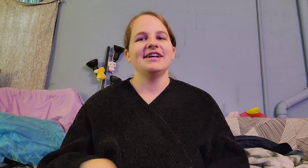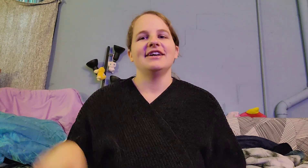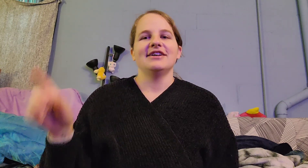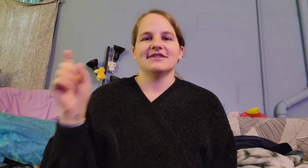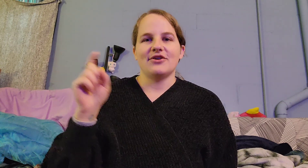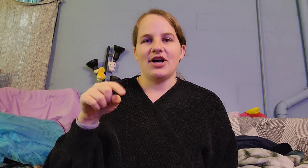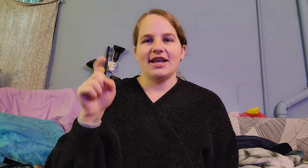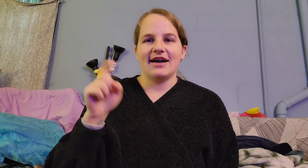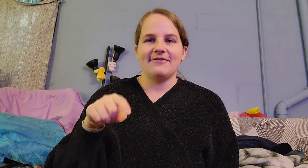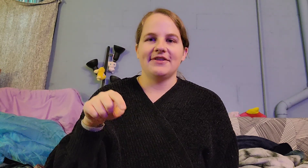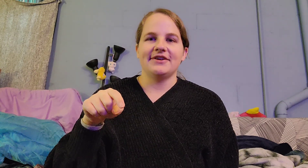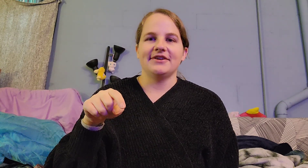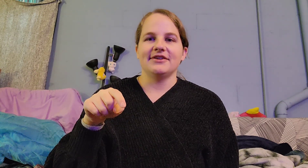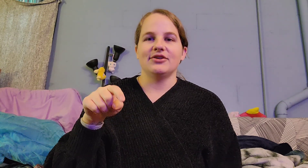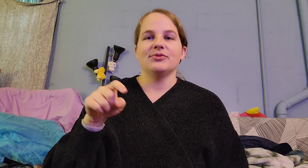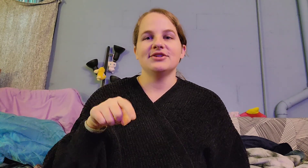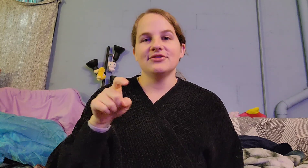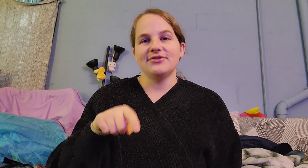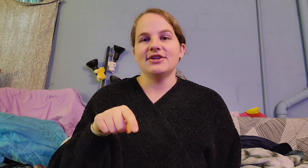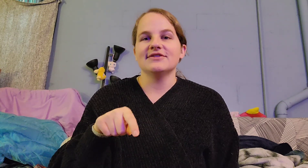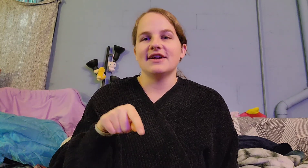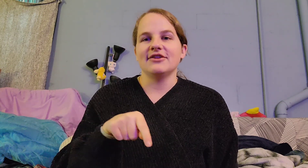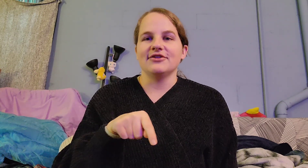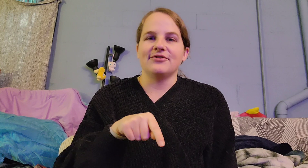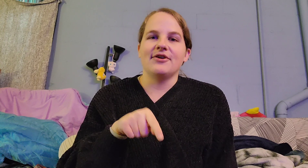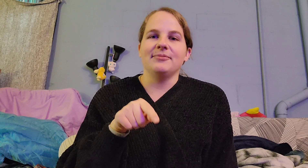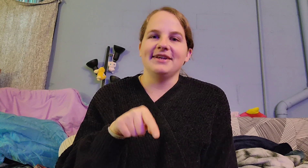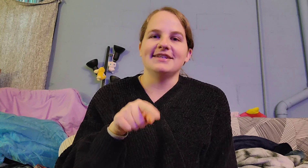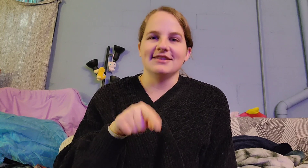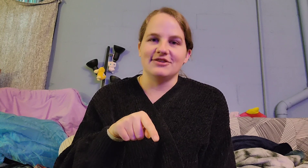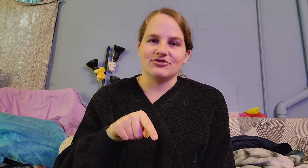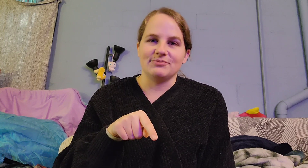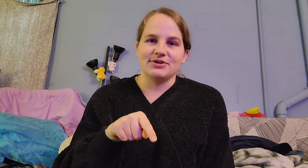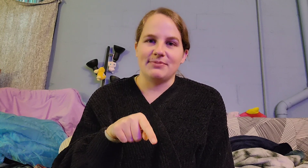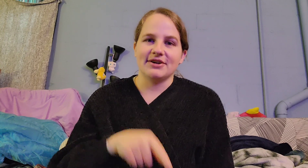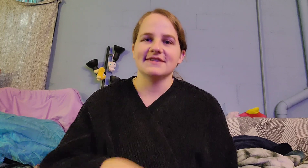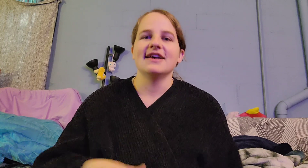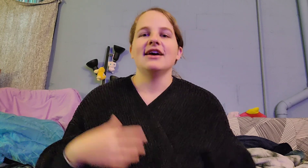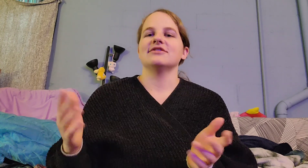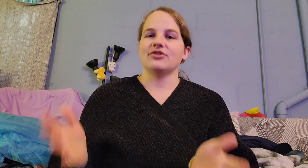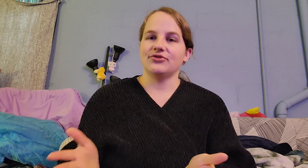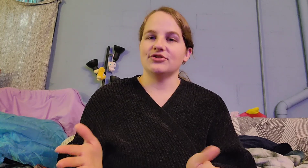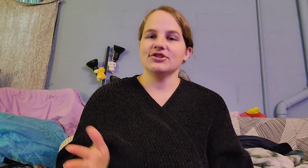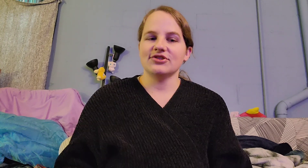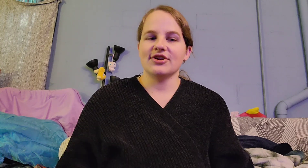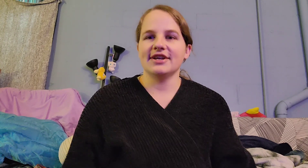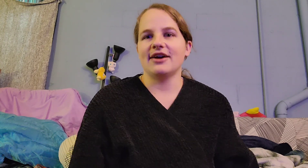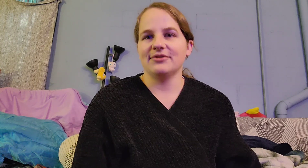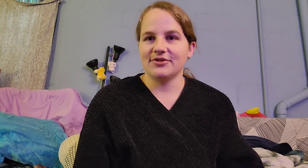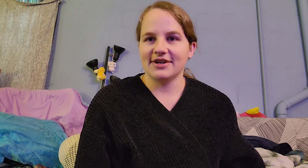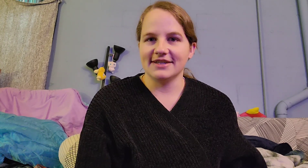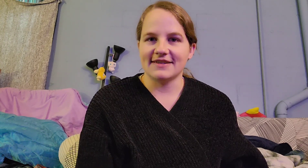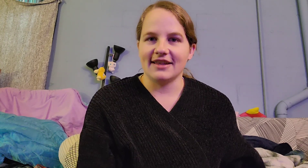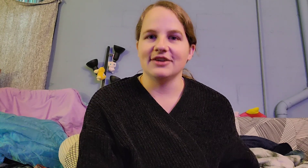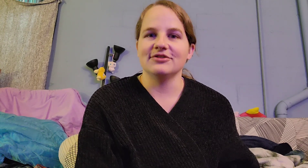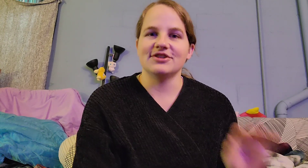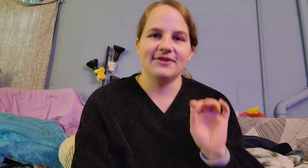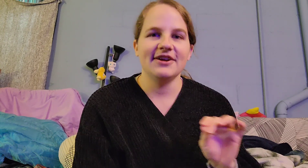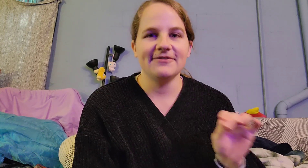so I'll have the original videos I learned from linked in the description box. So if you're just starting out with Korean sign language the very